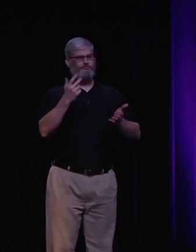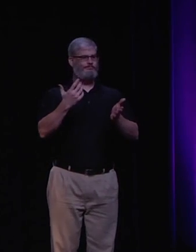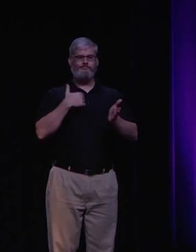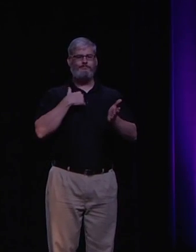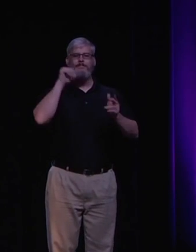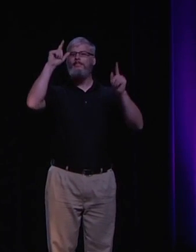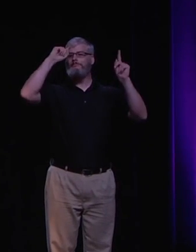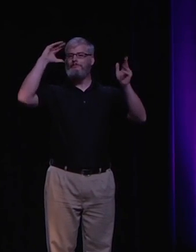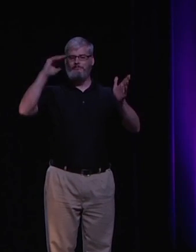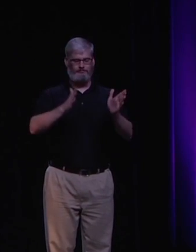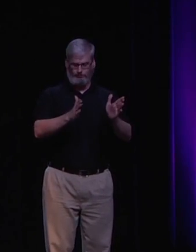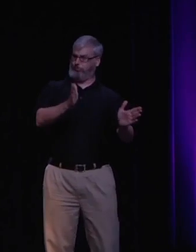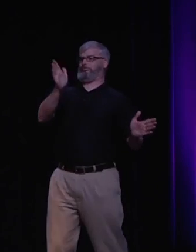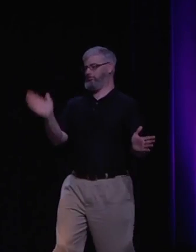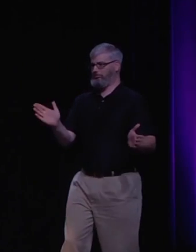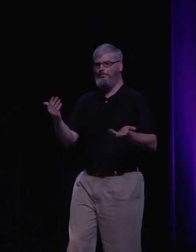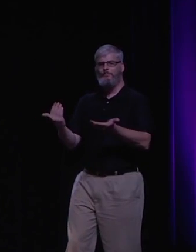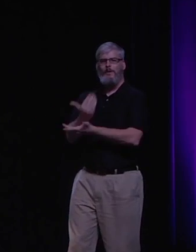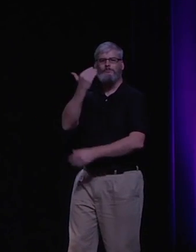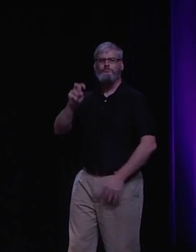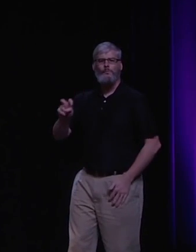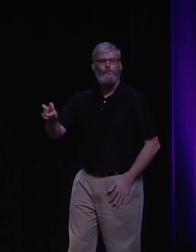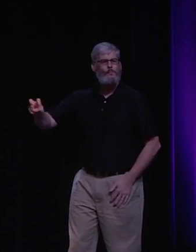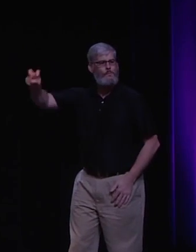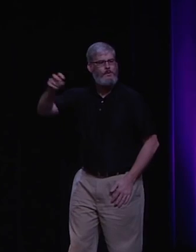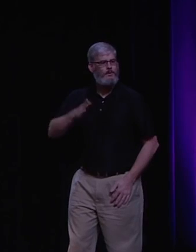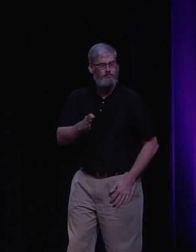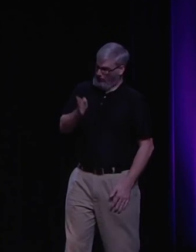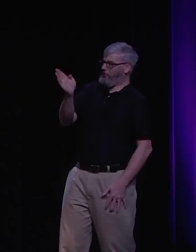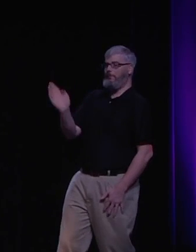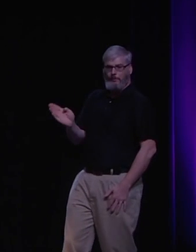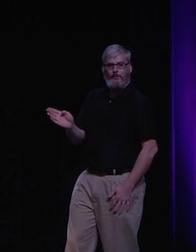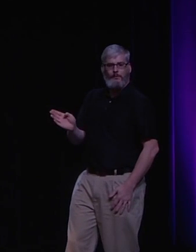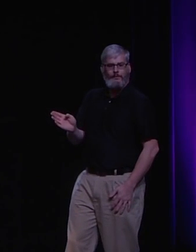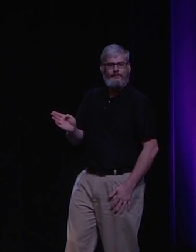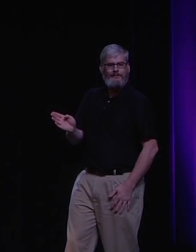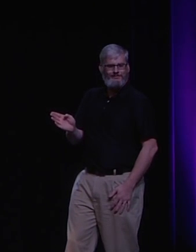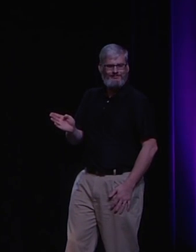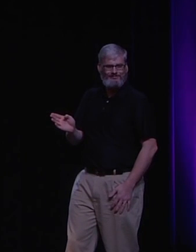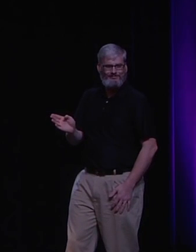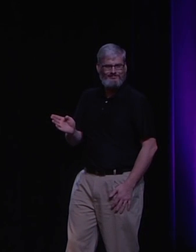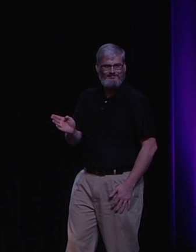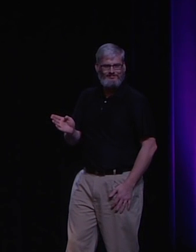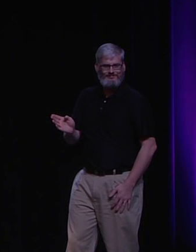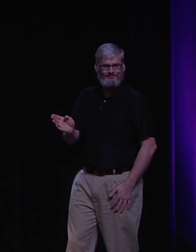This was another personal story that happened that really kind of threw me in a new direction,